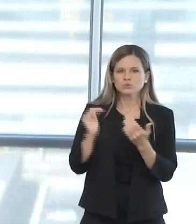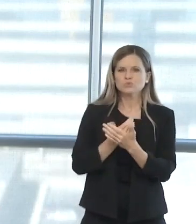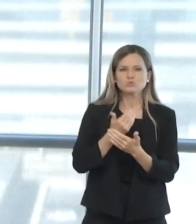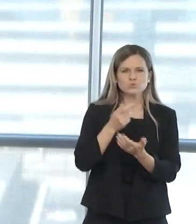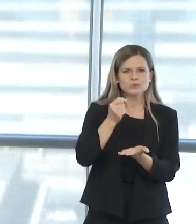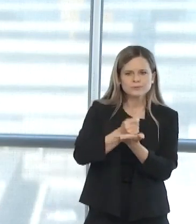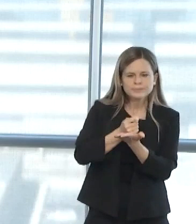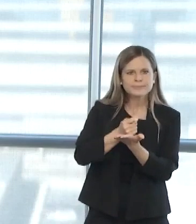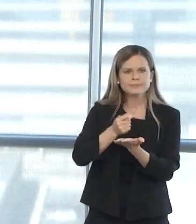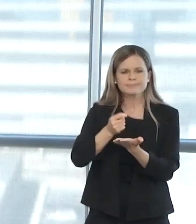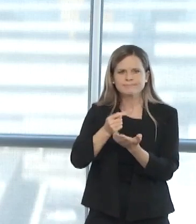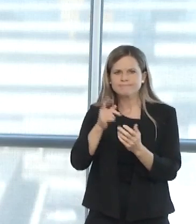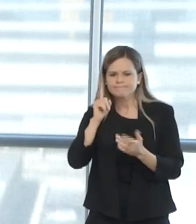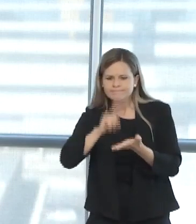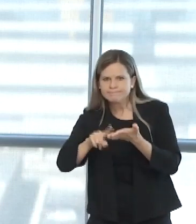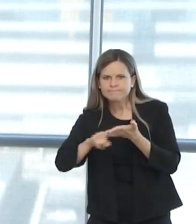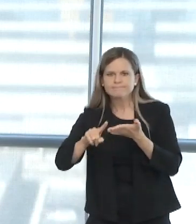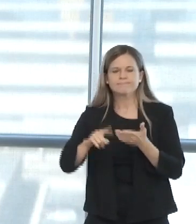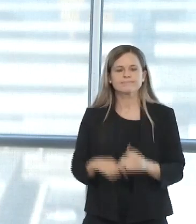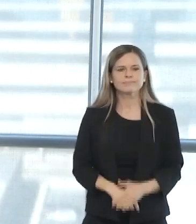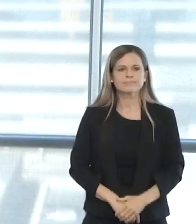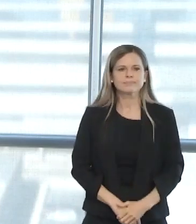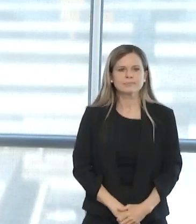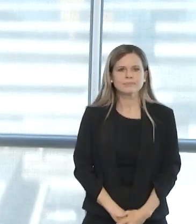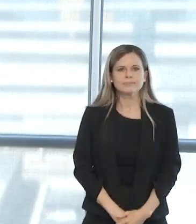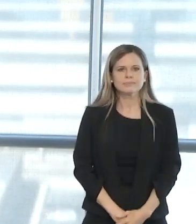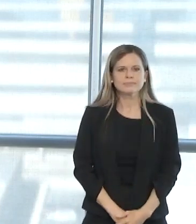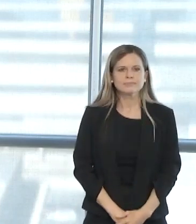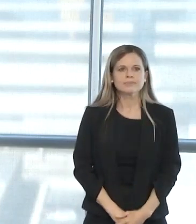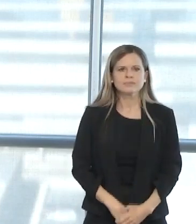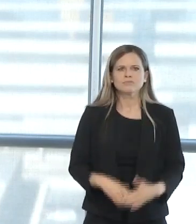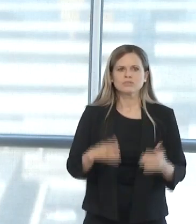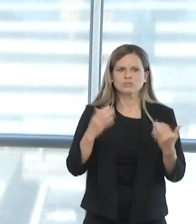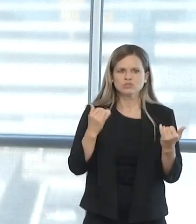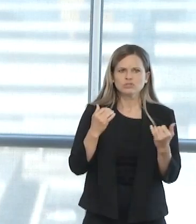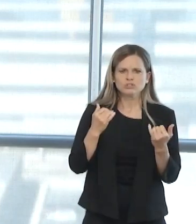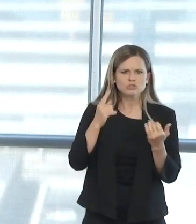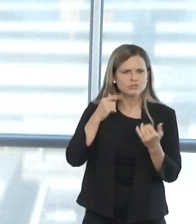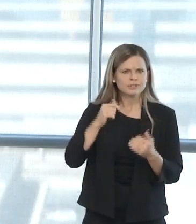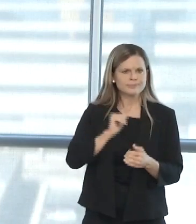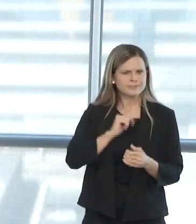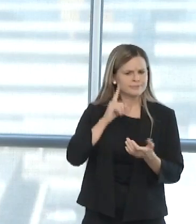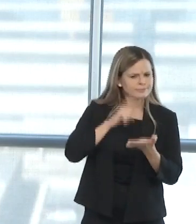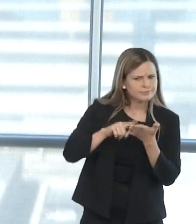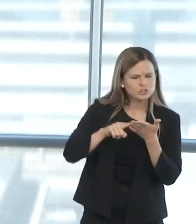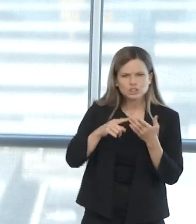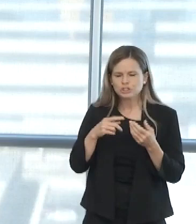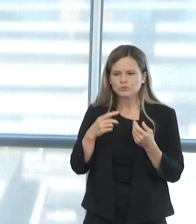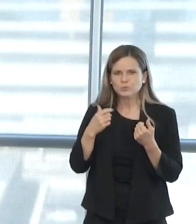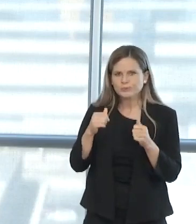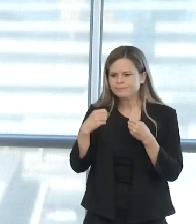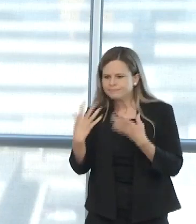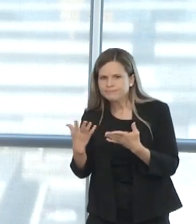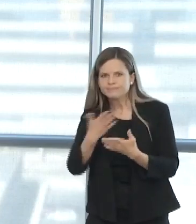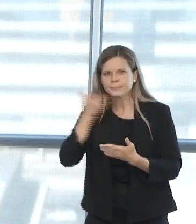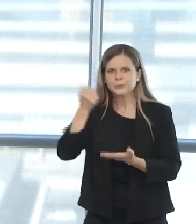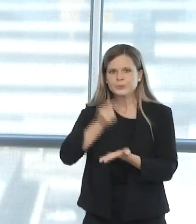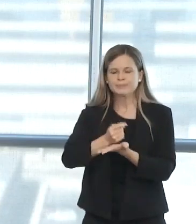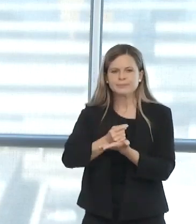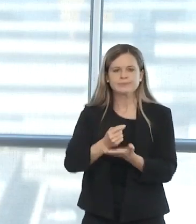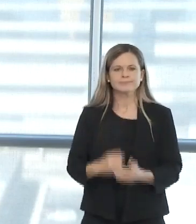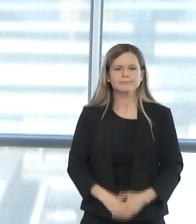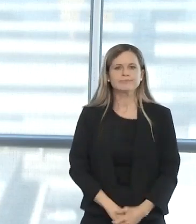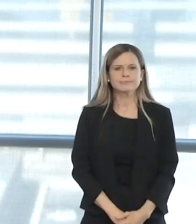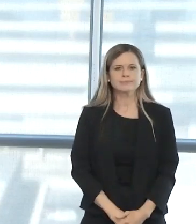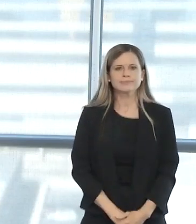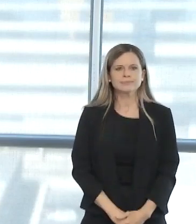discovered, and proactively bringing research breakthroughs to the bedside. After seeing what